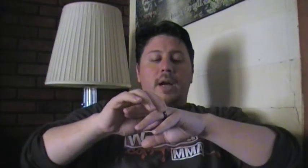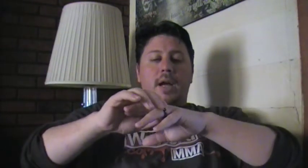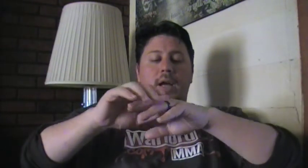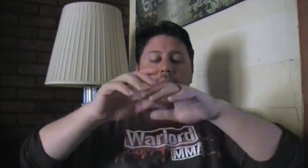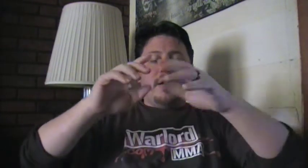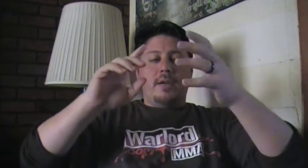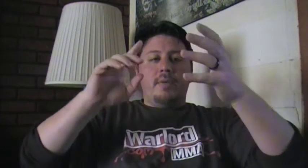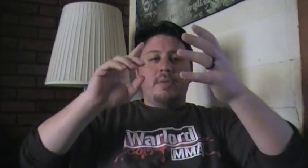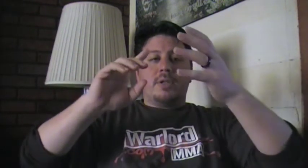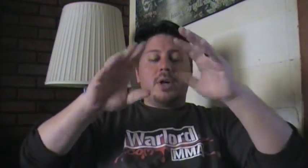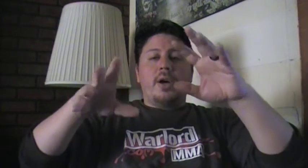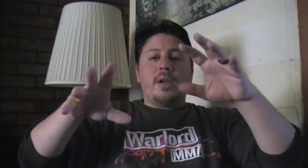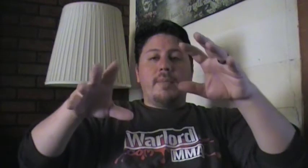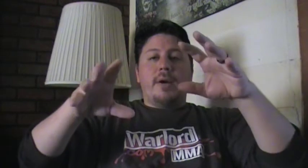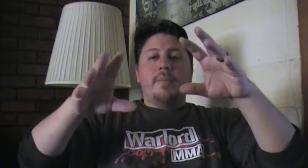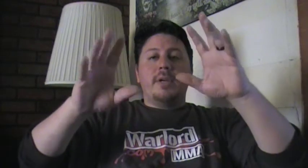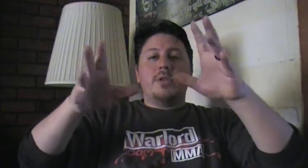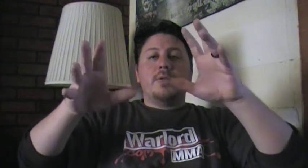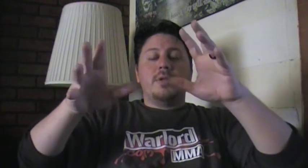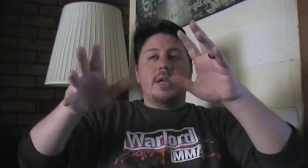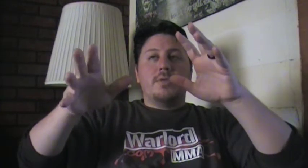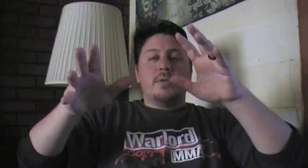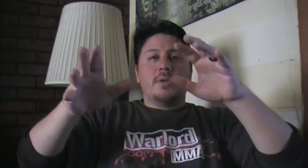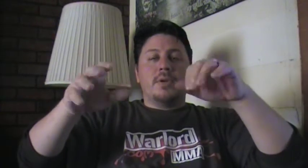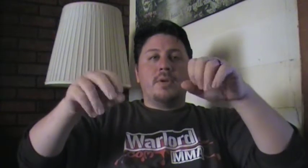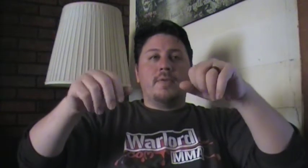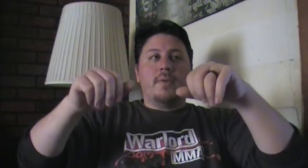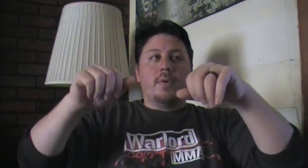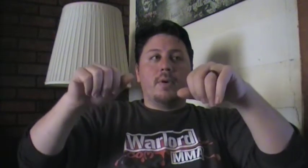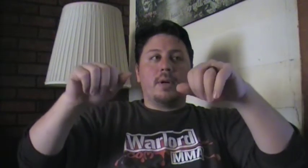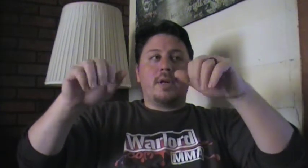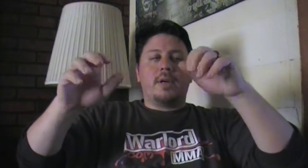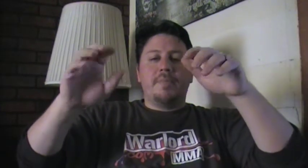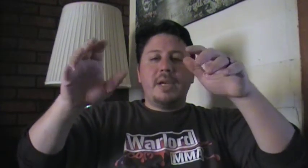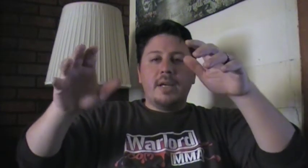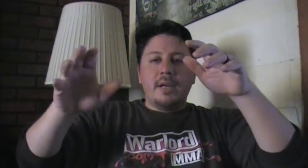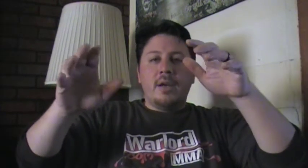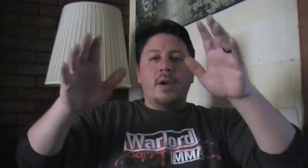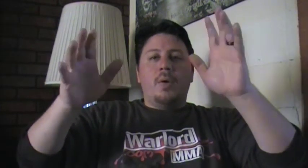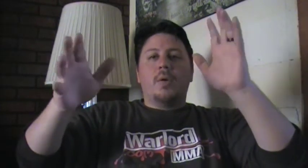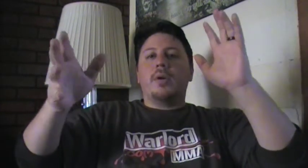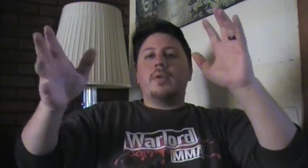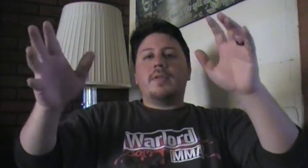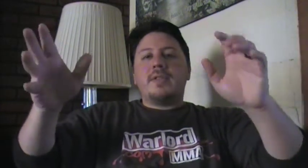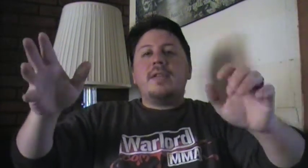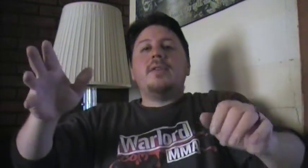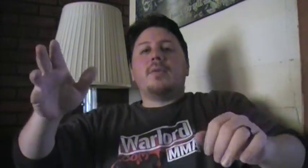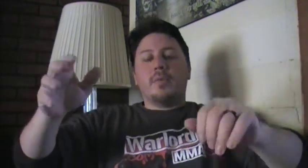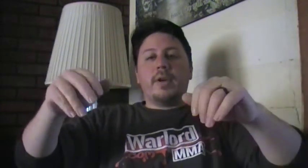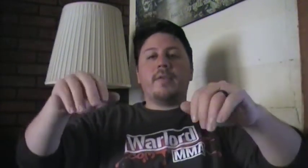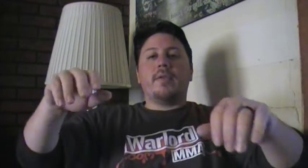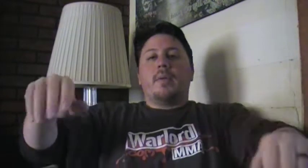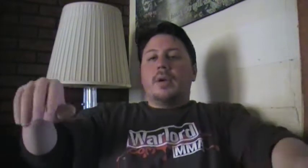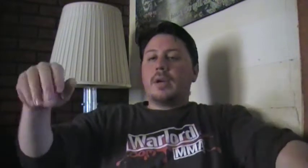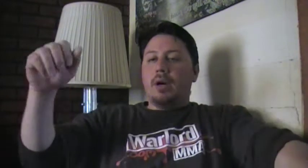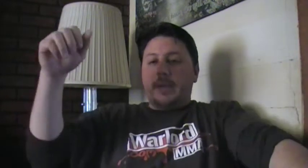I was talking about being too dangerous for competing or UFC or whatever they want to call it.